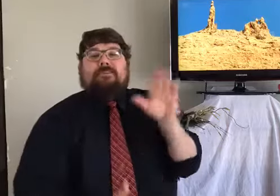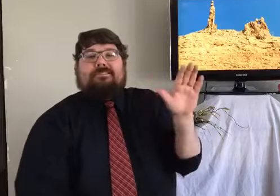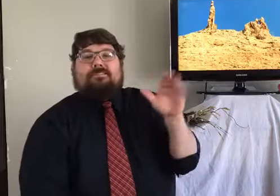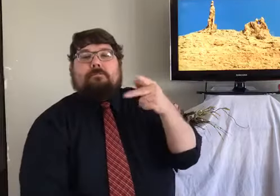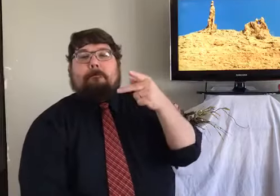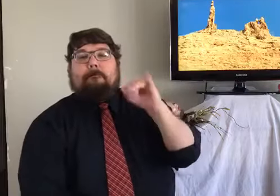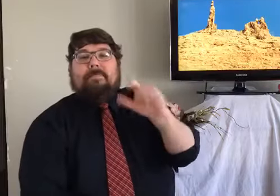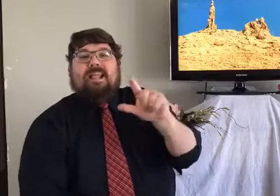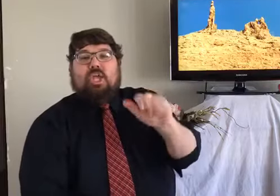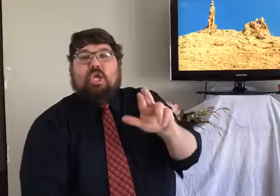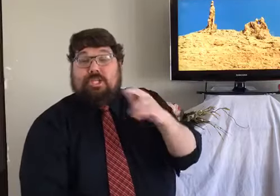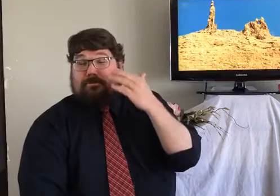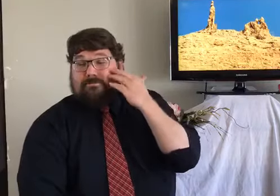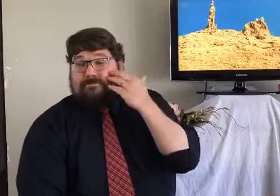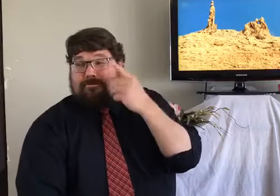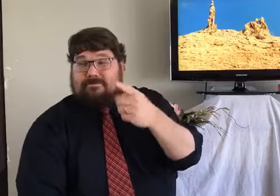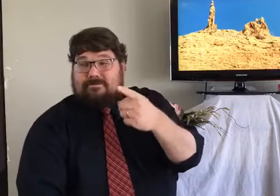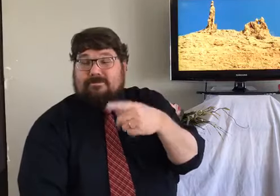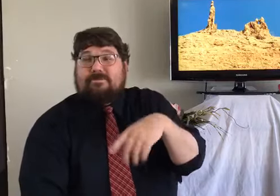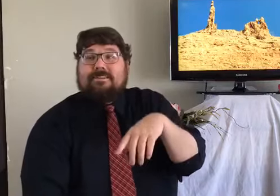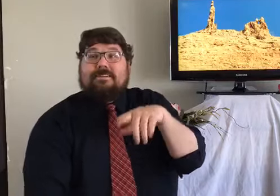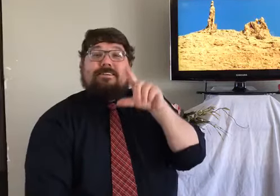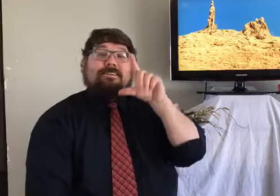This pillar is known as Lot's place.